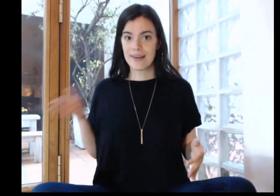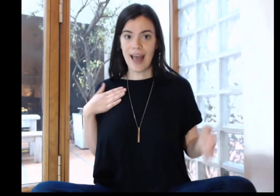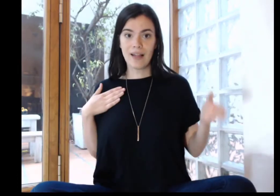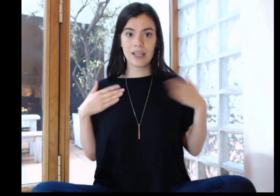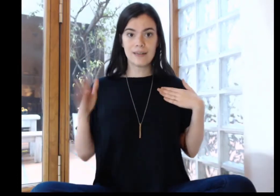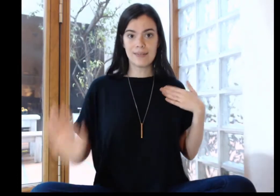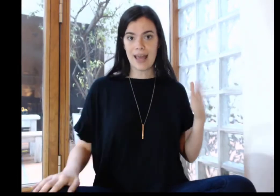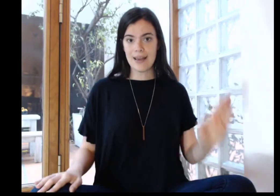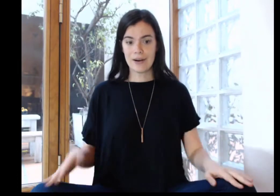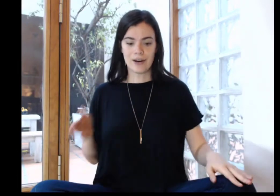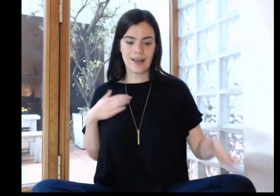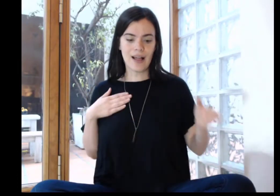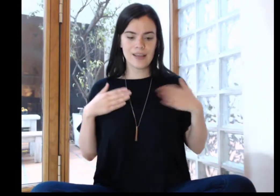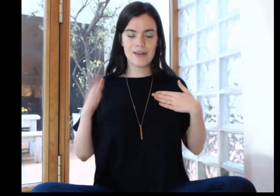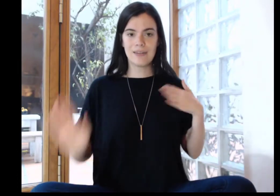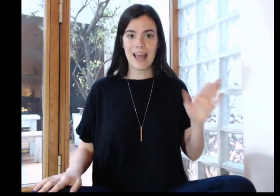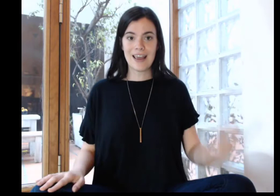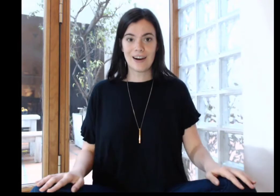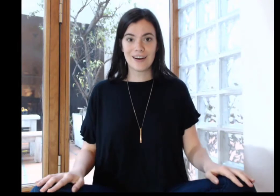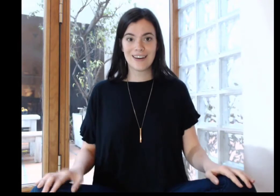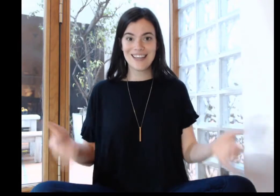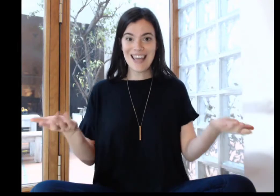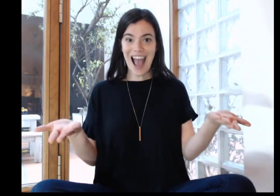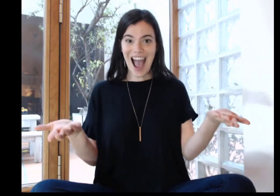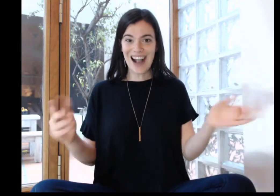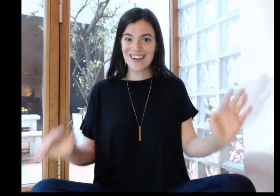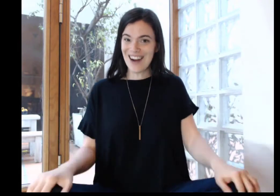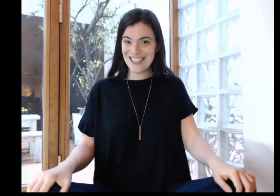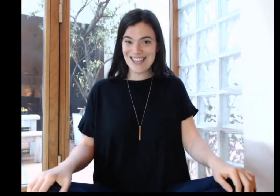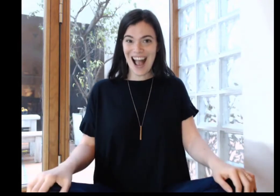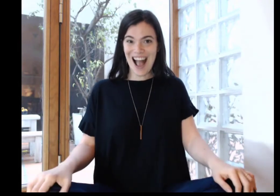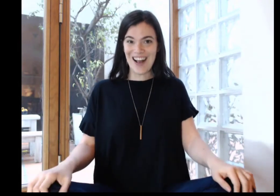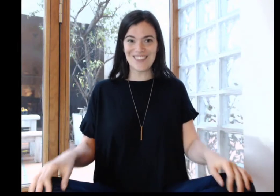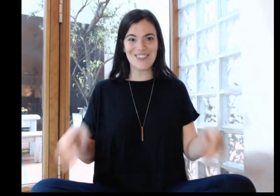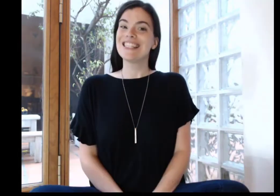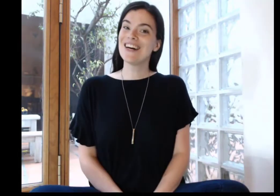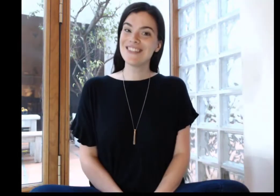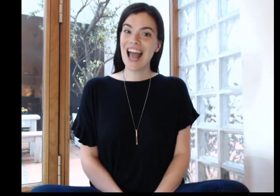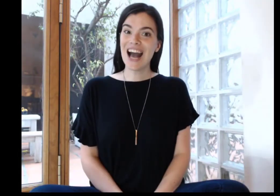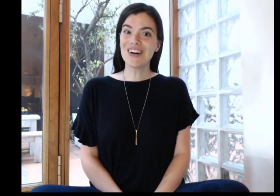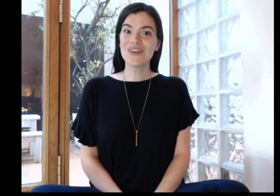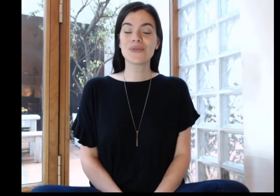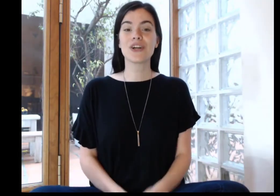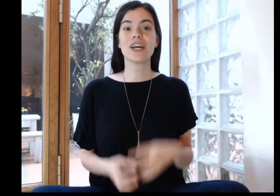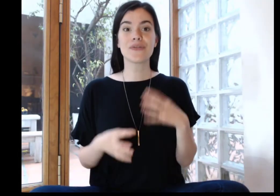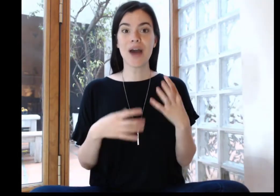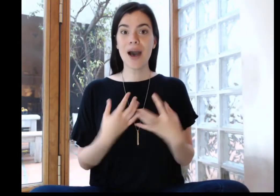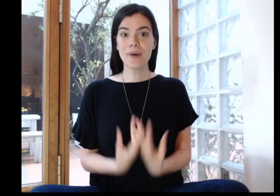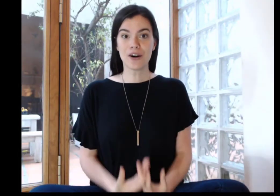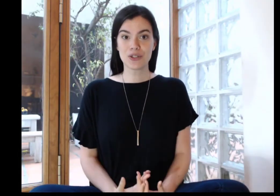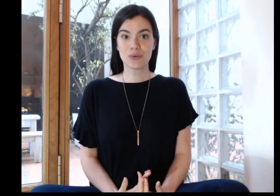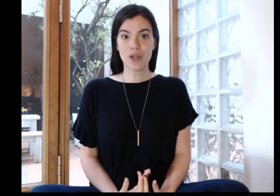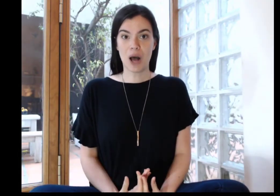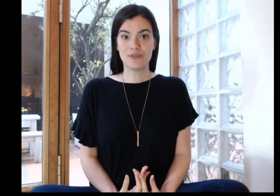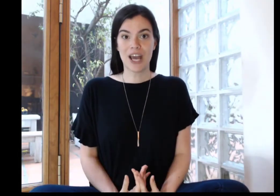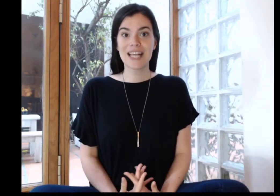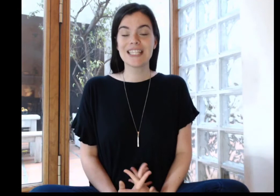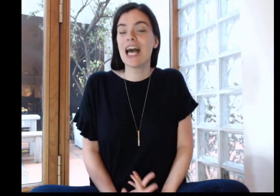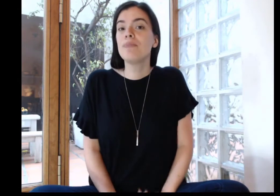calculator calculator yeah great job so now we're gonna grab our school objects and